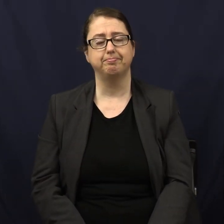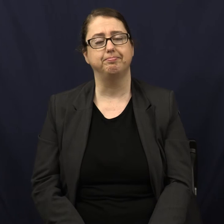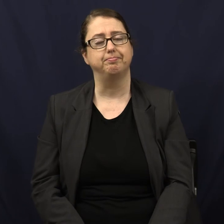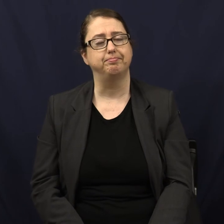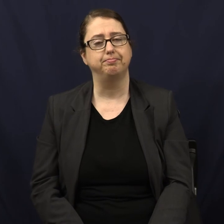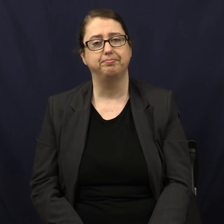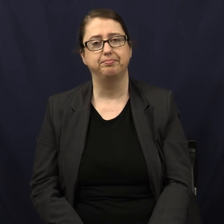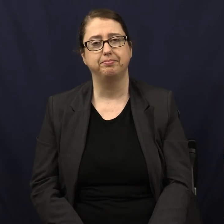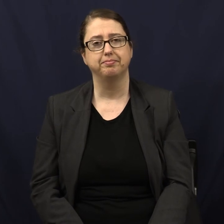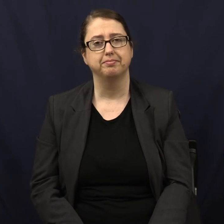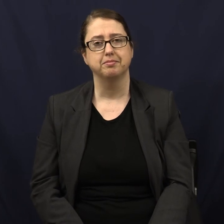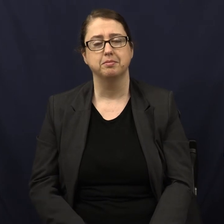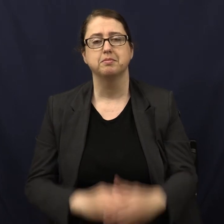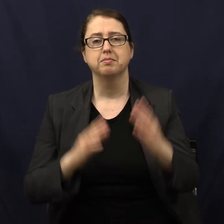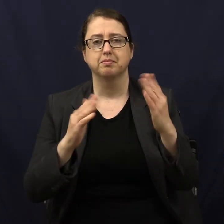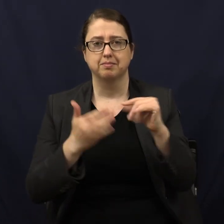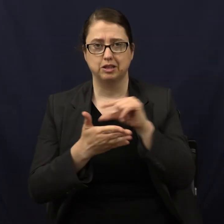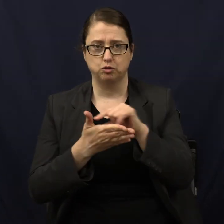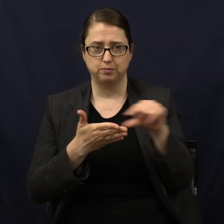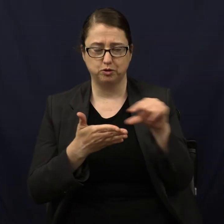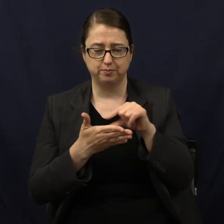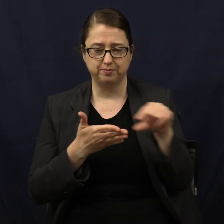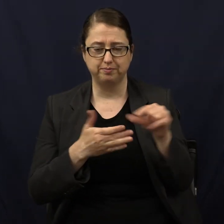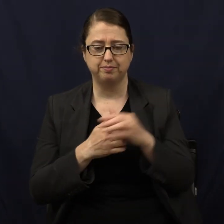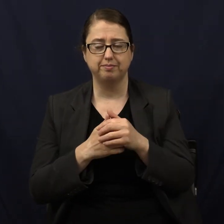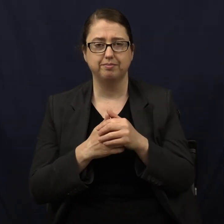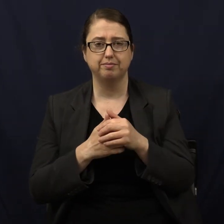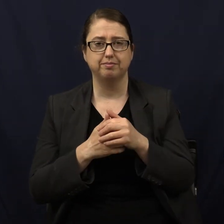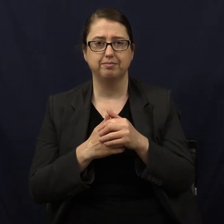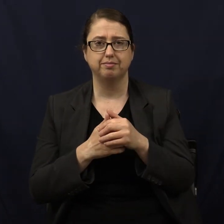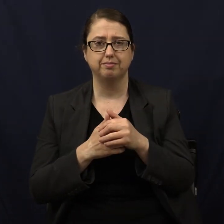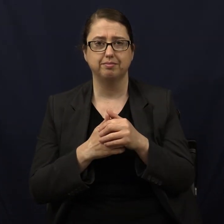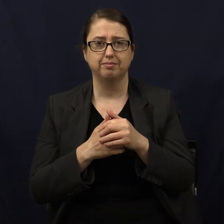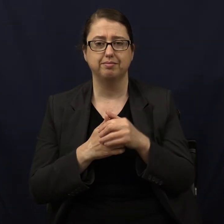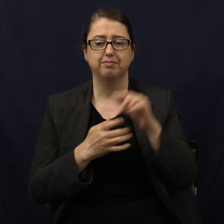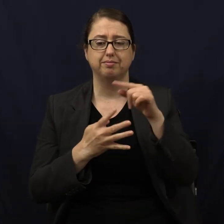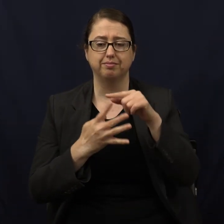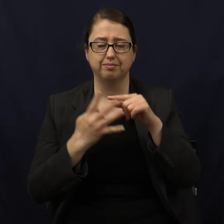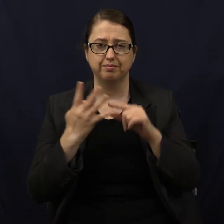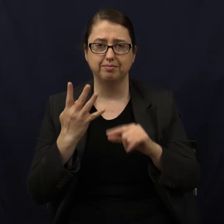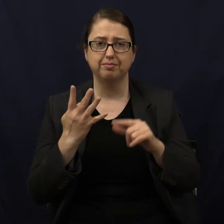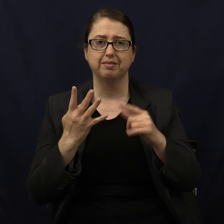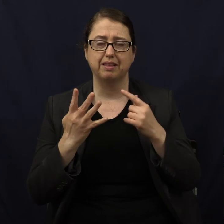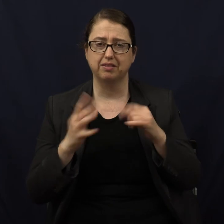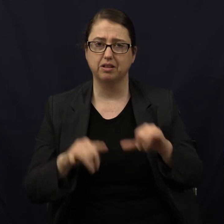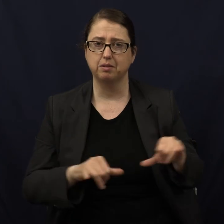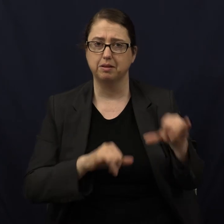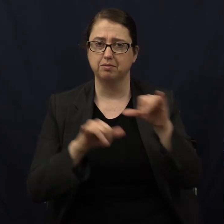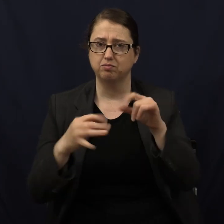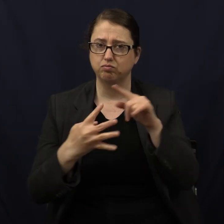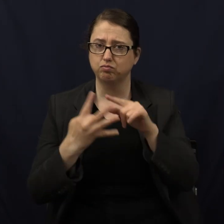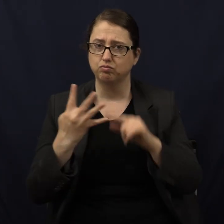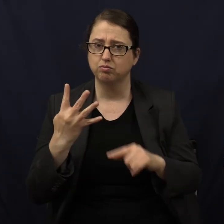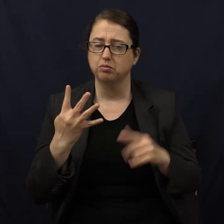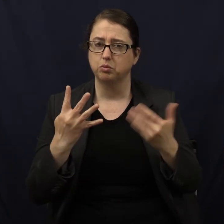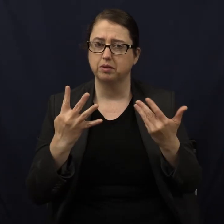Now, let's go back to our text. What did these four things all have in common? Does anyone know?